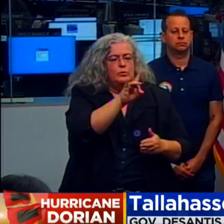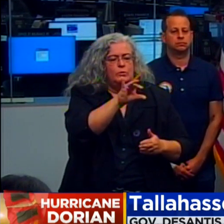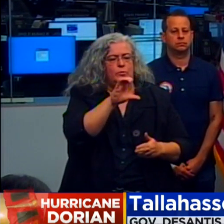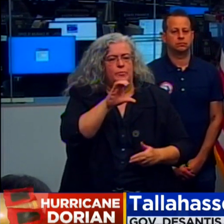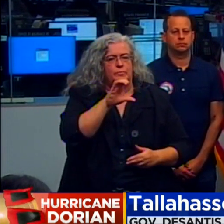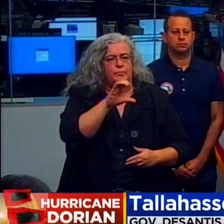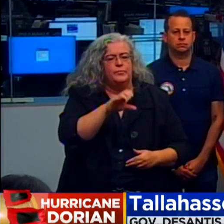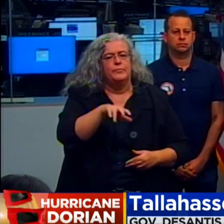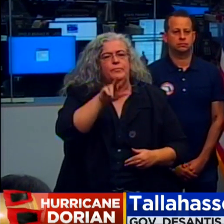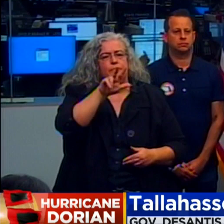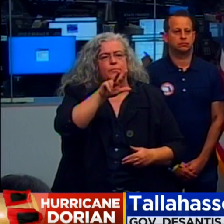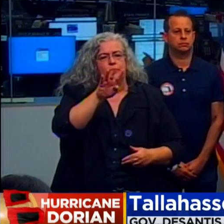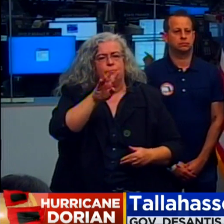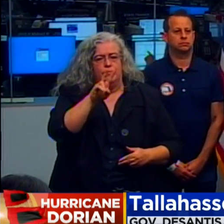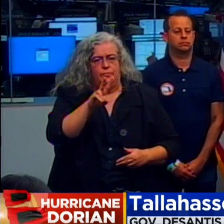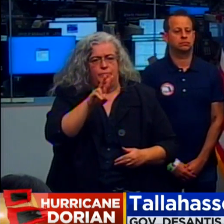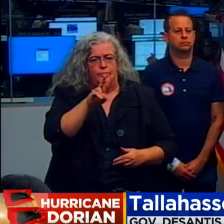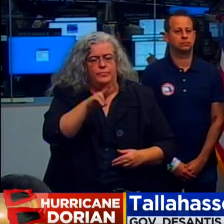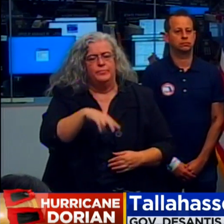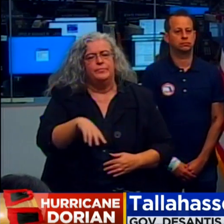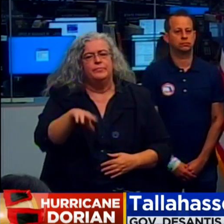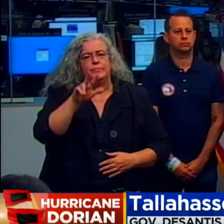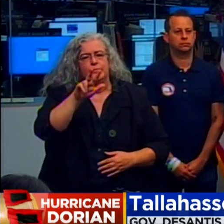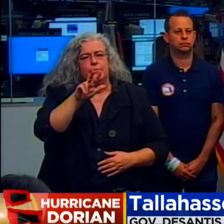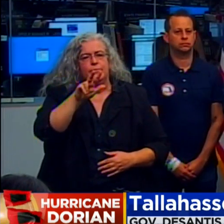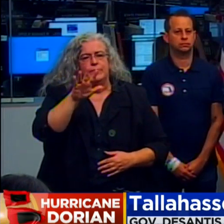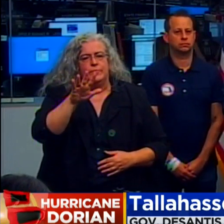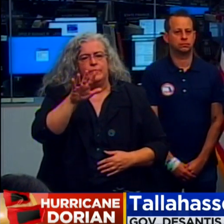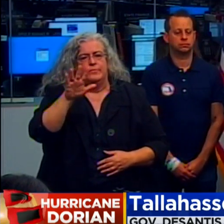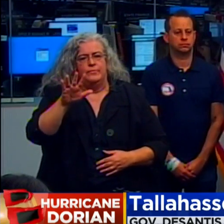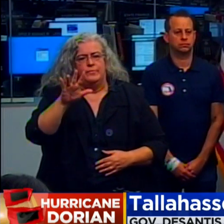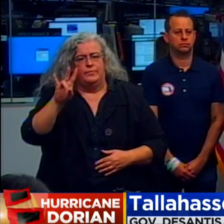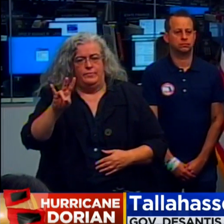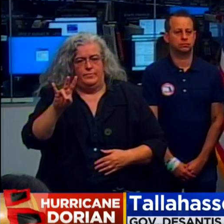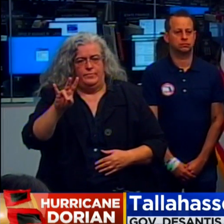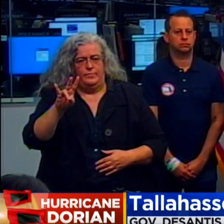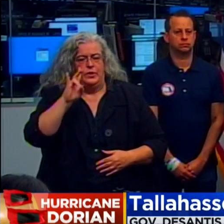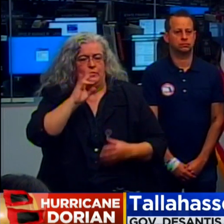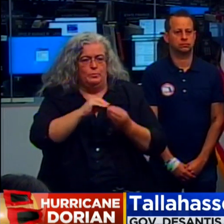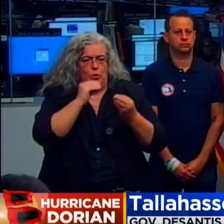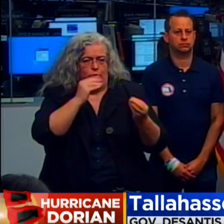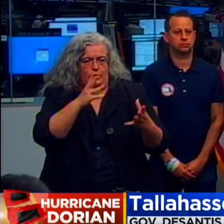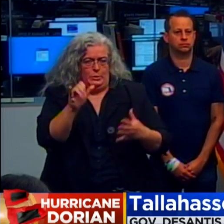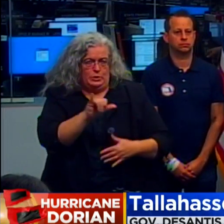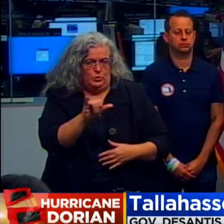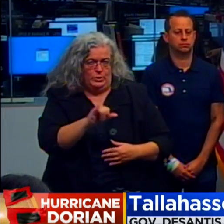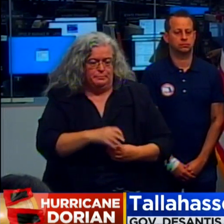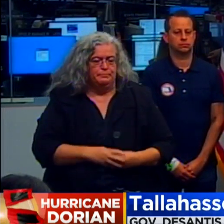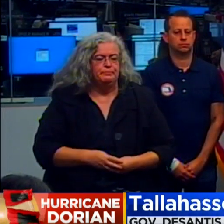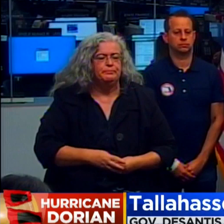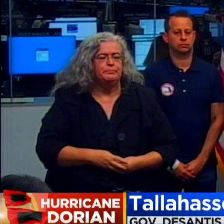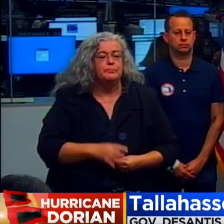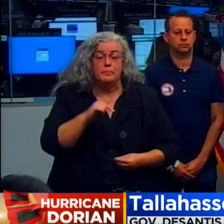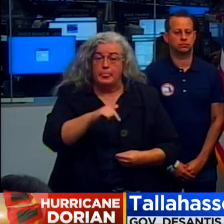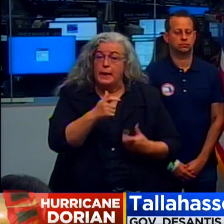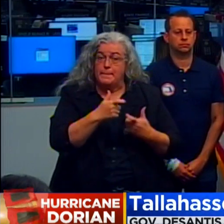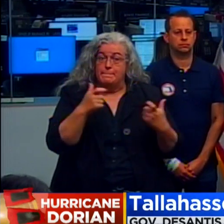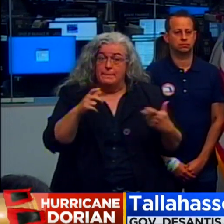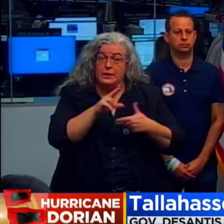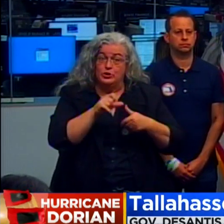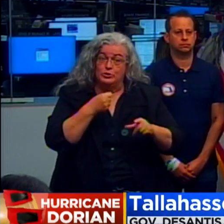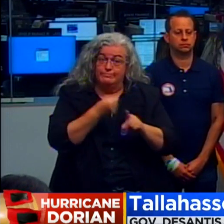-800-342-3557. So this is a major event.